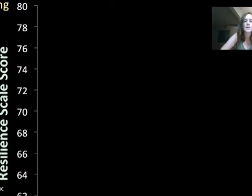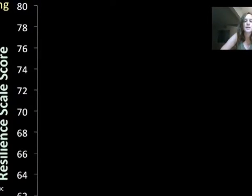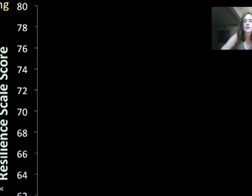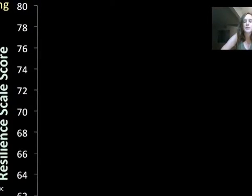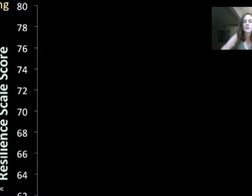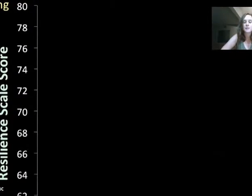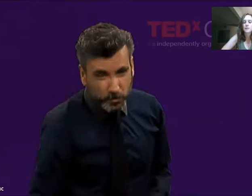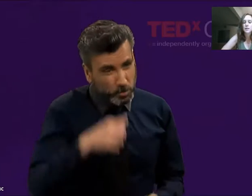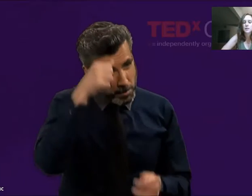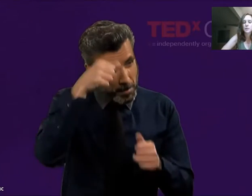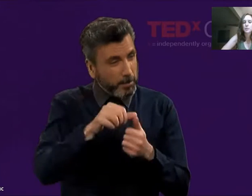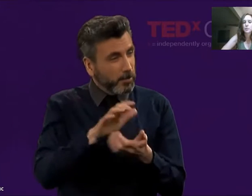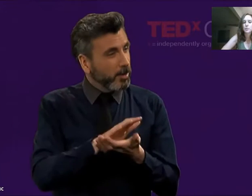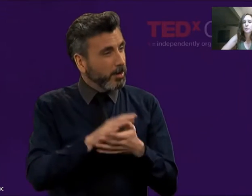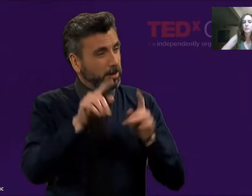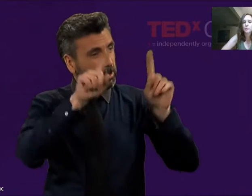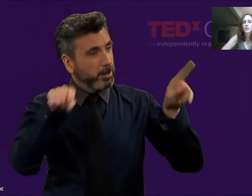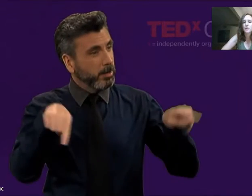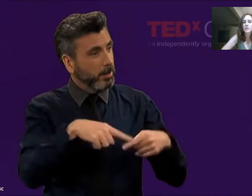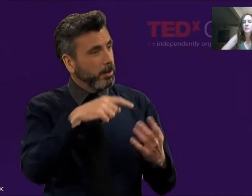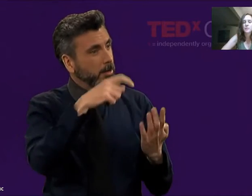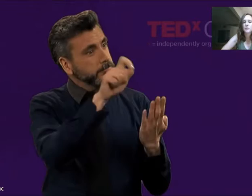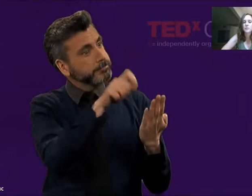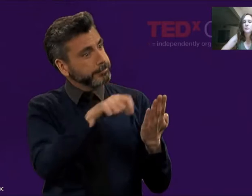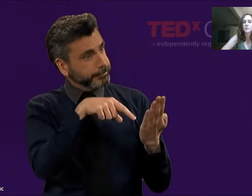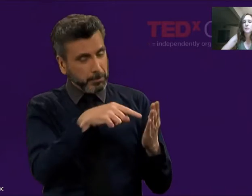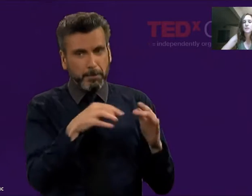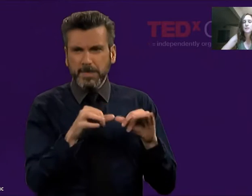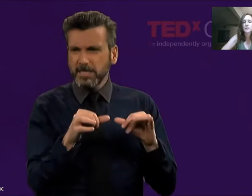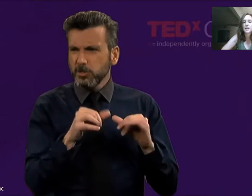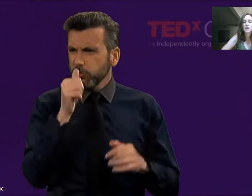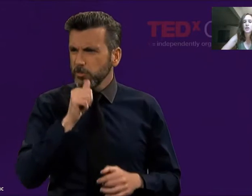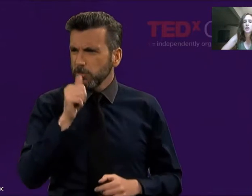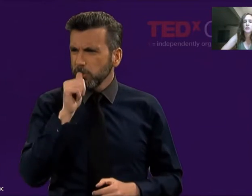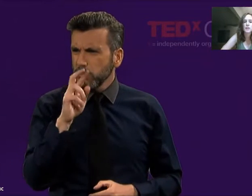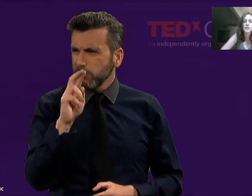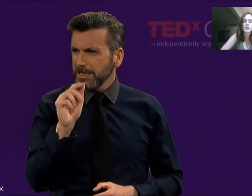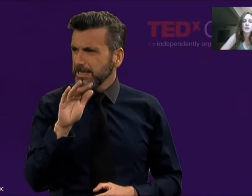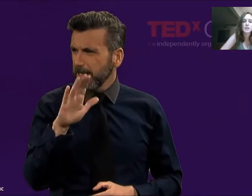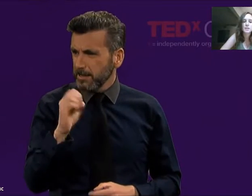And the other group, we call them, we said that they internalized autism.